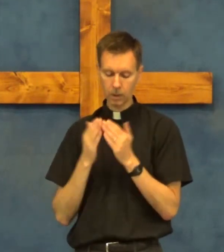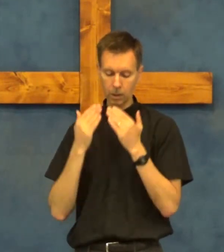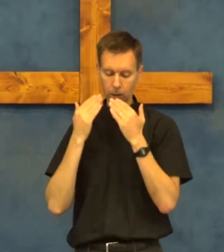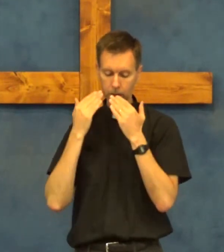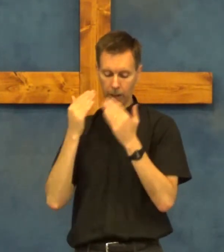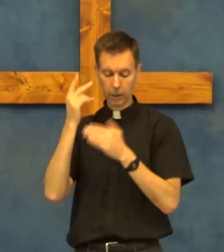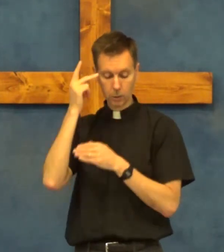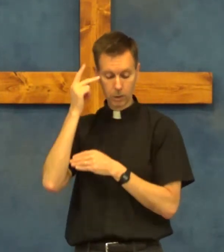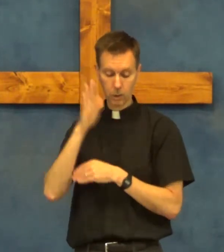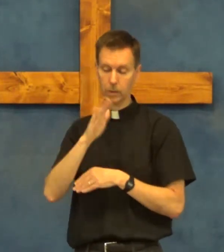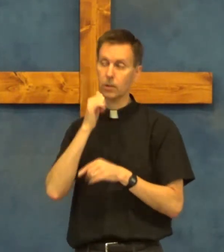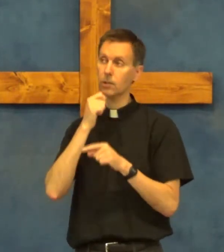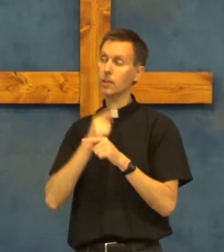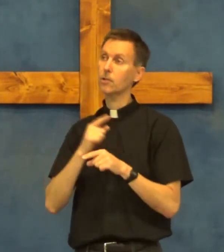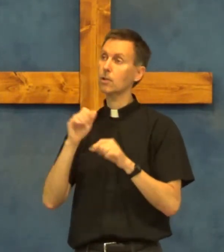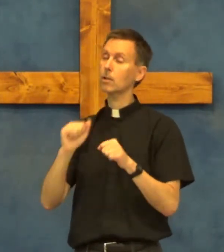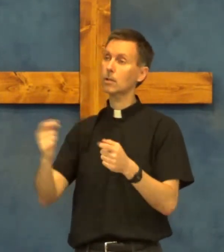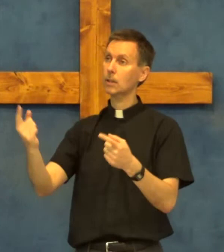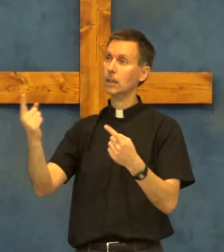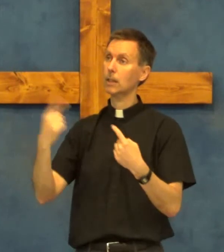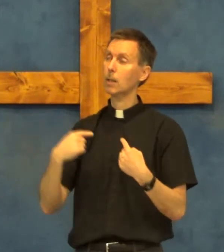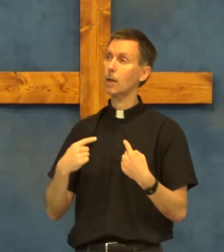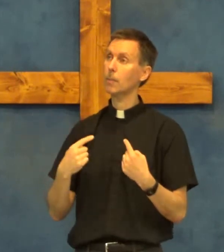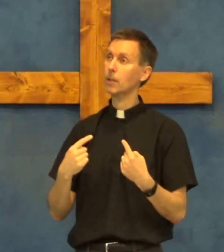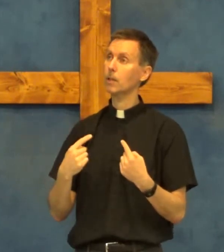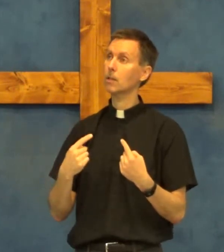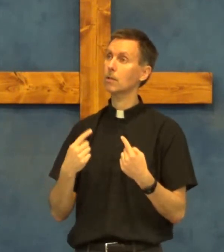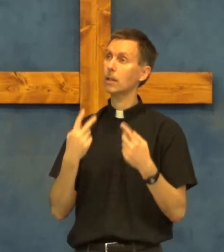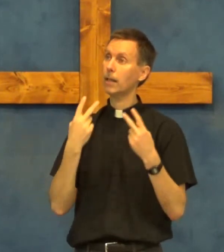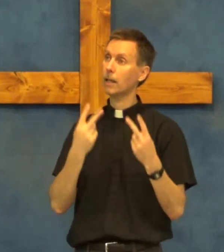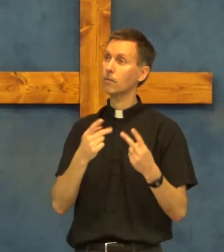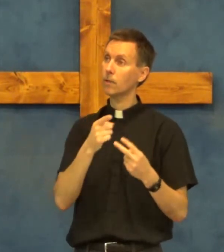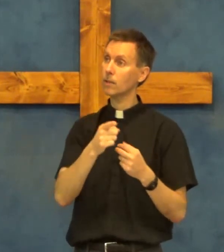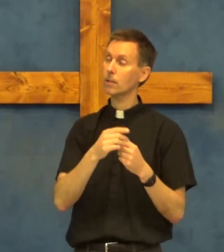thank you that Chris and sister come up here and visit